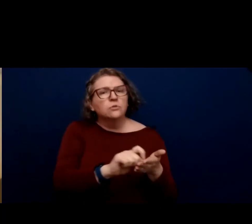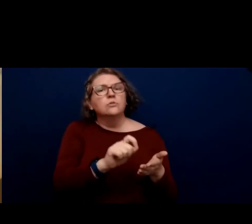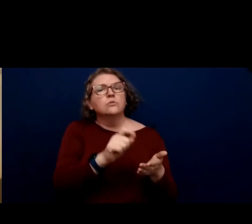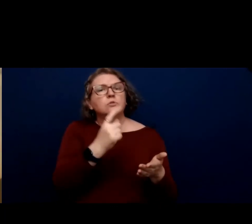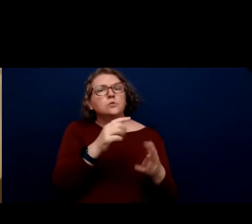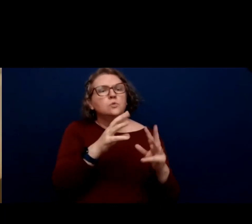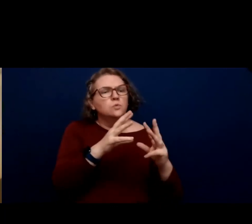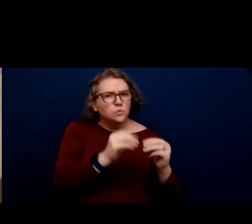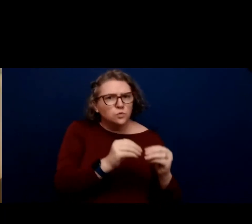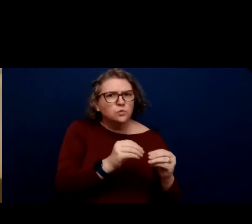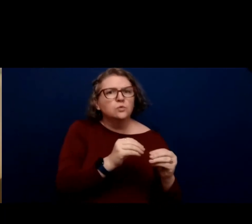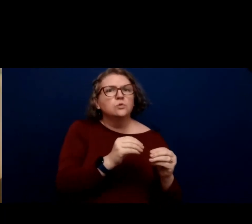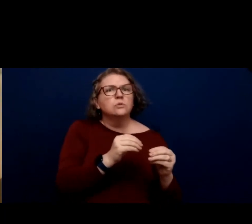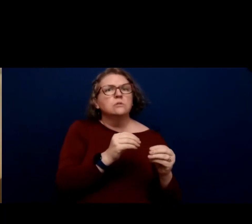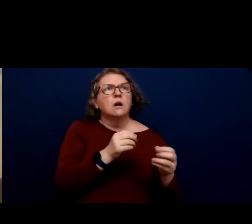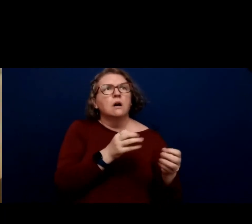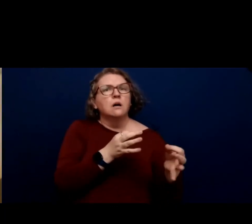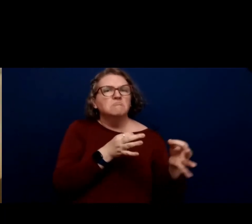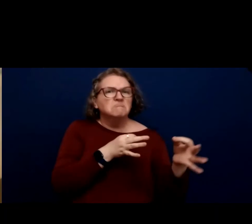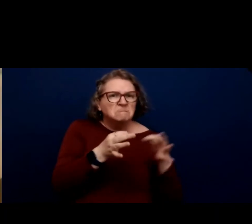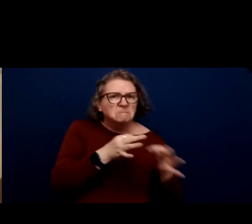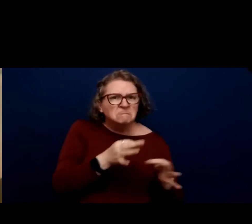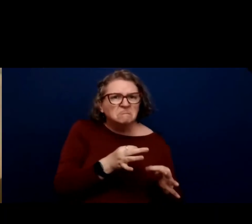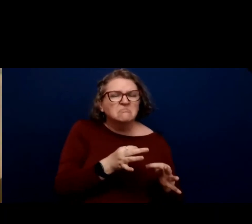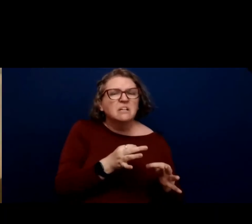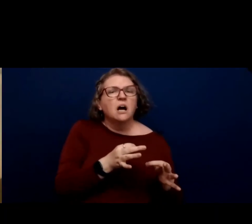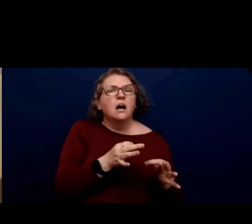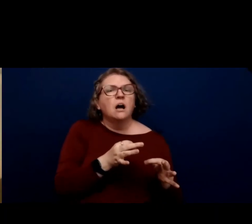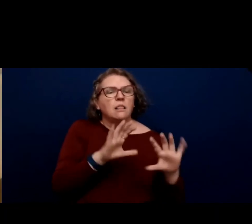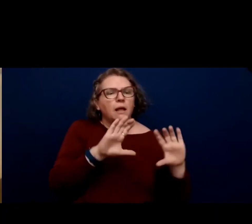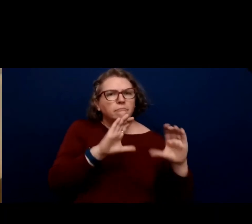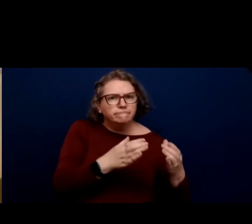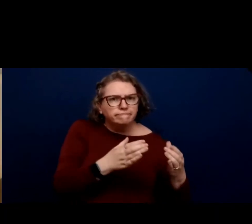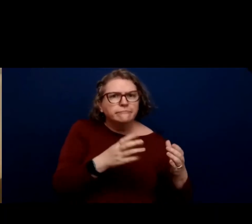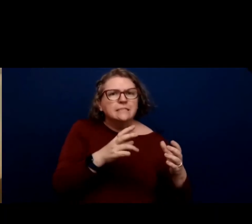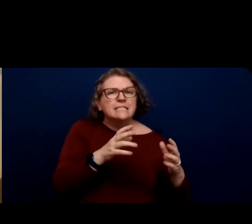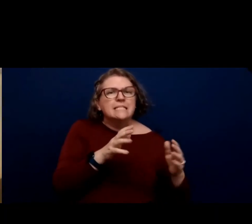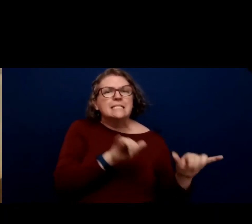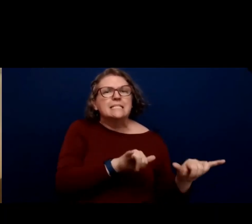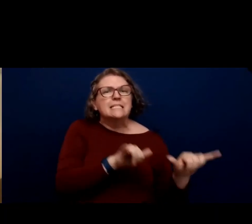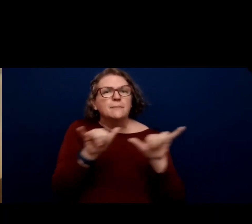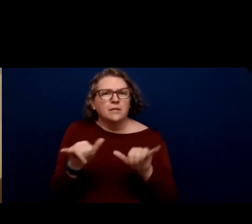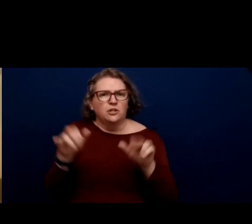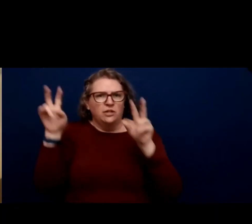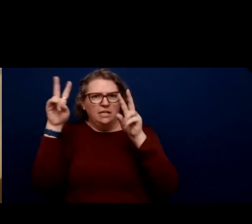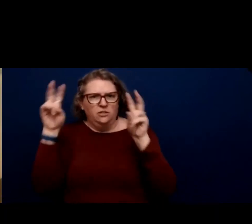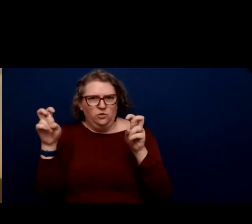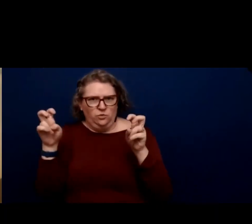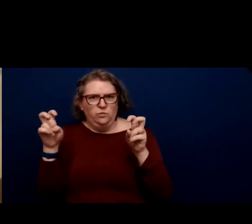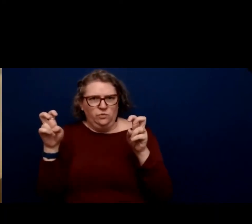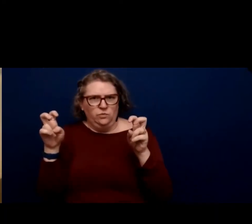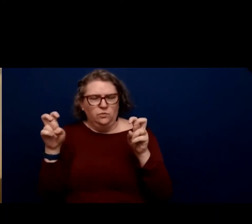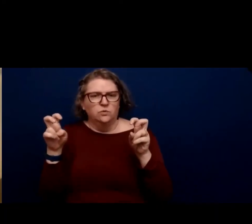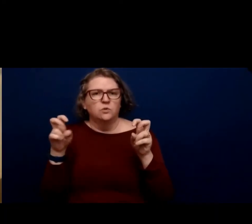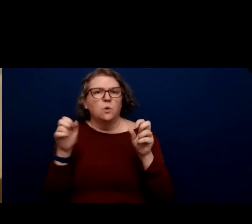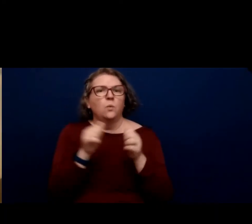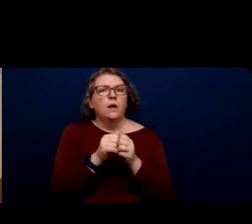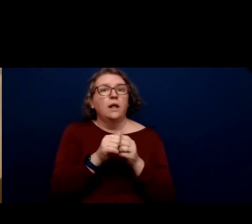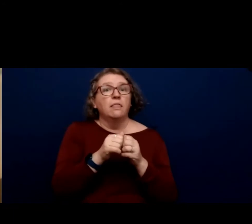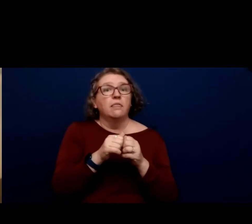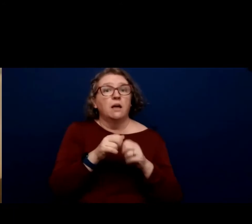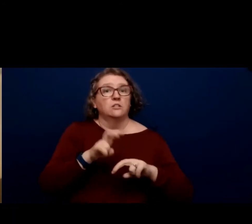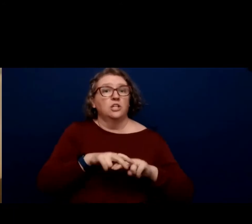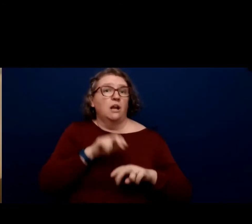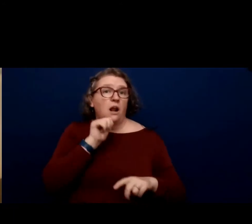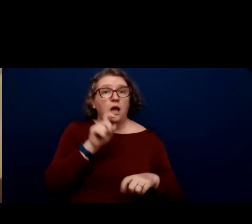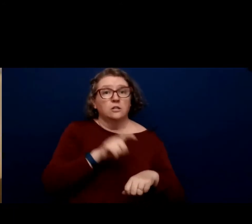to cluster them around a similar set of issues, or something that binds them together with a chair that isn't just